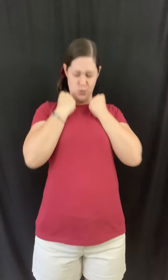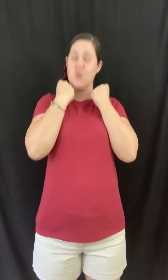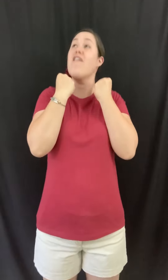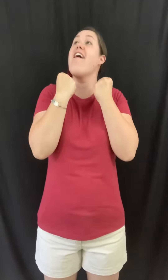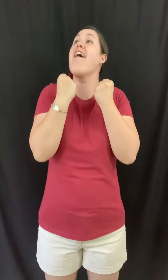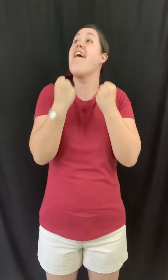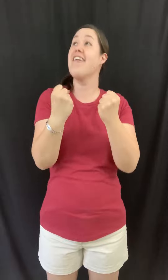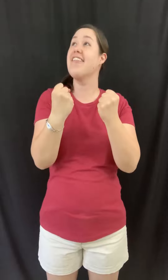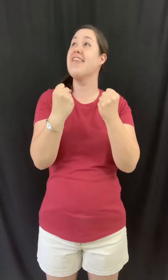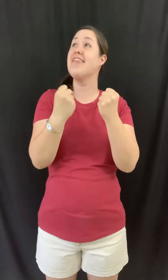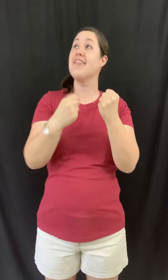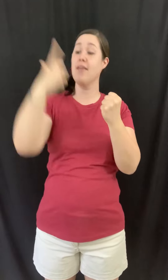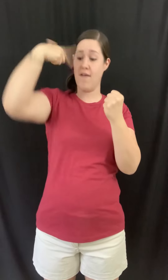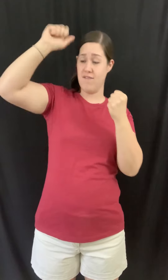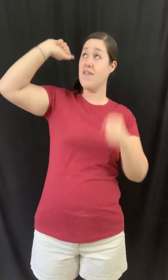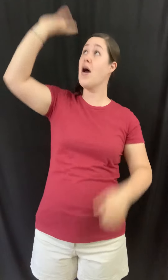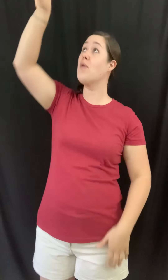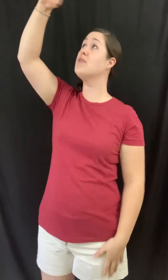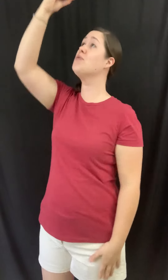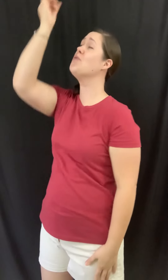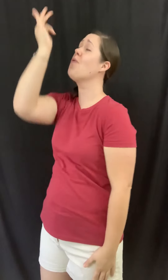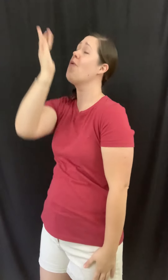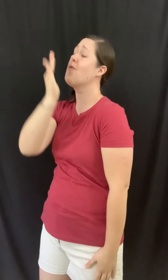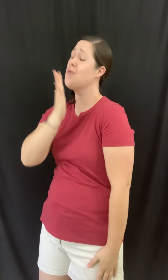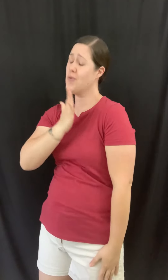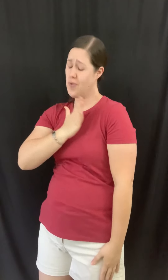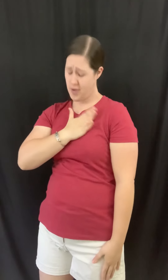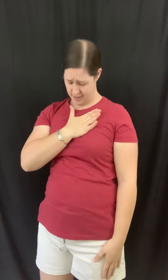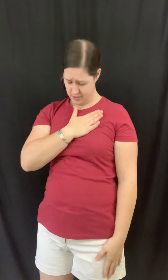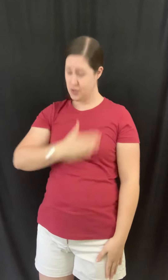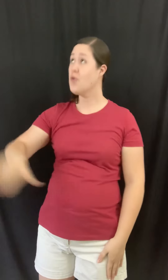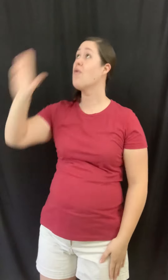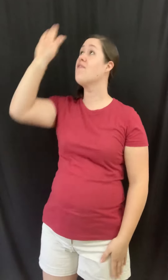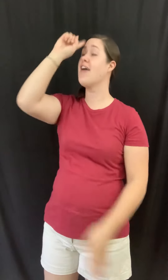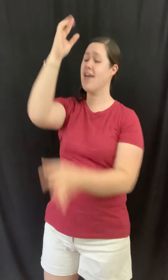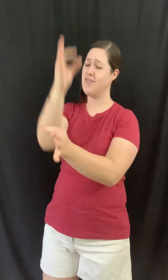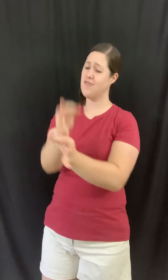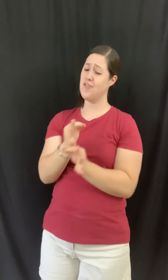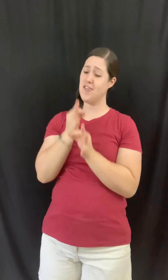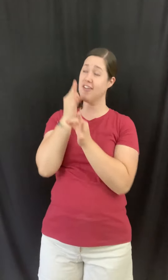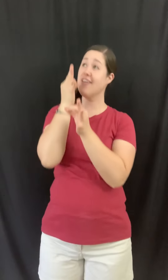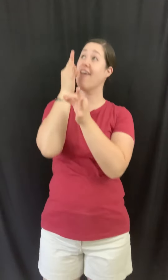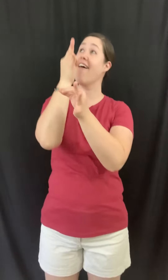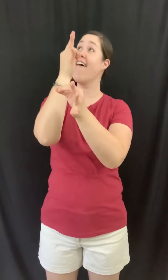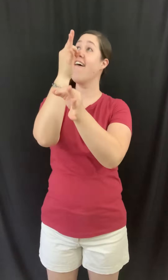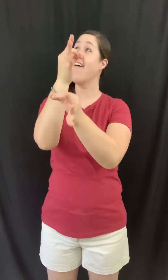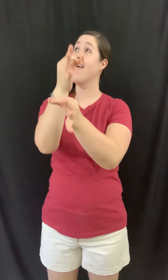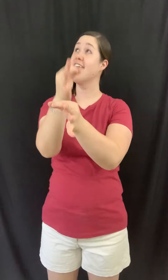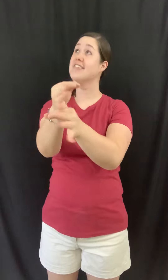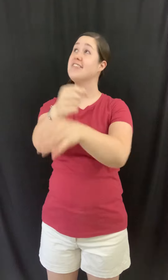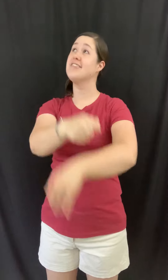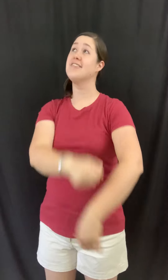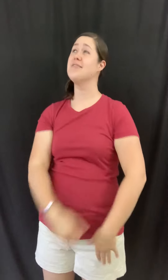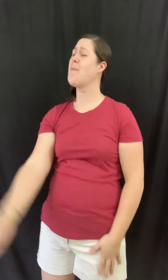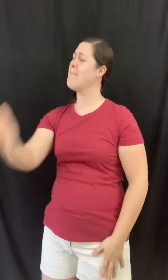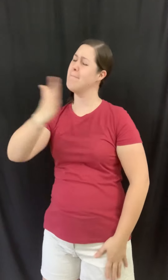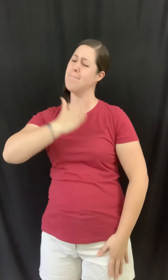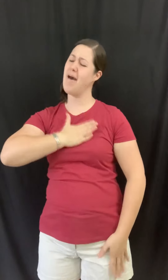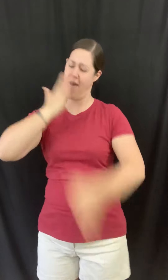dream, found in your grace Your faithfulness, my